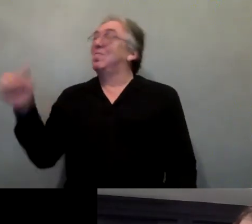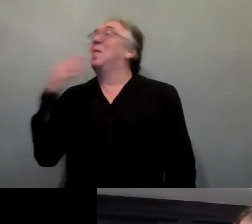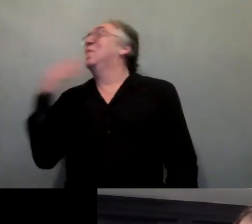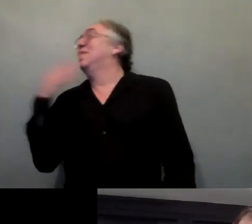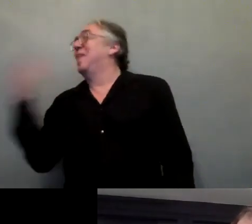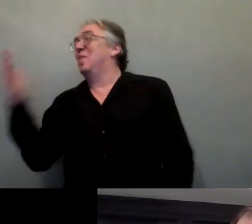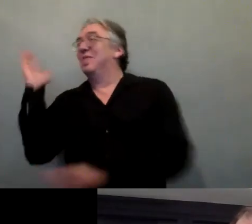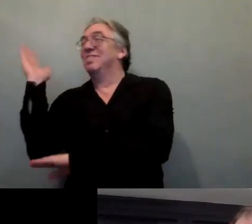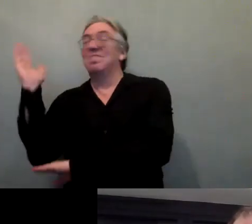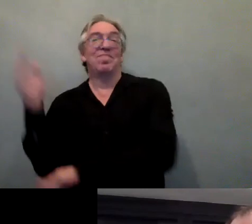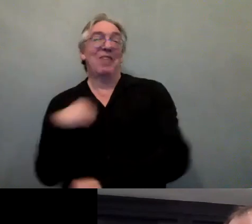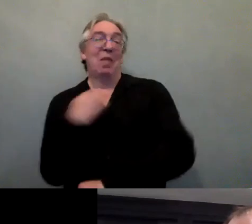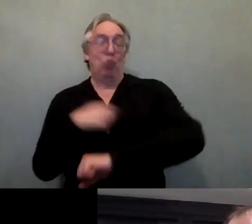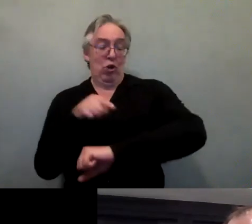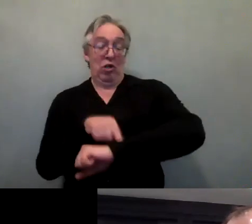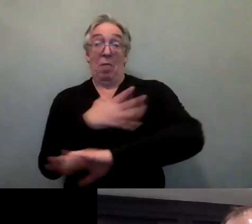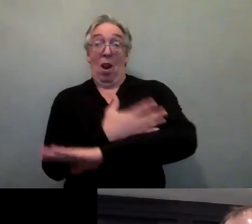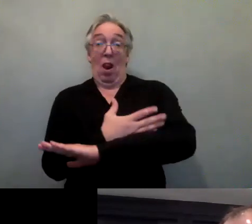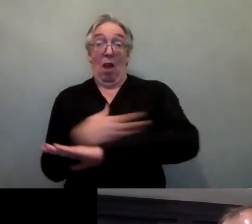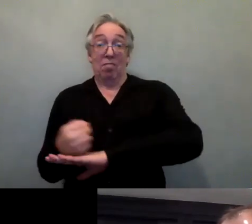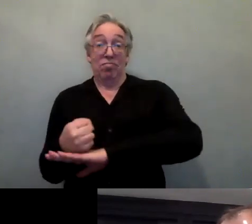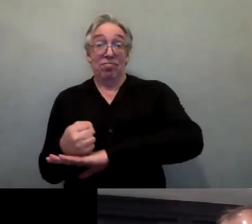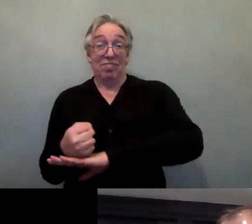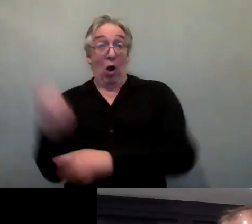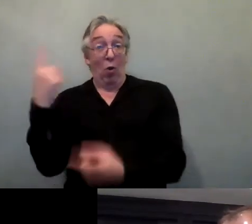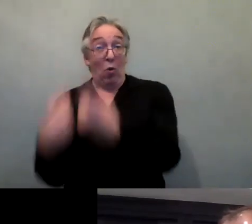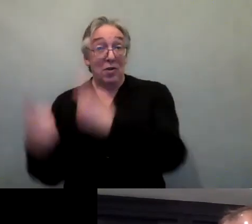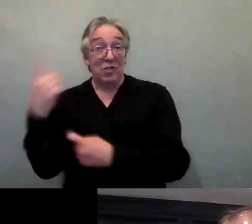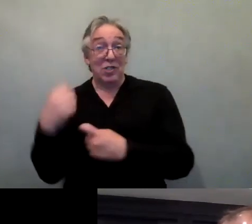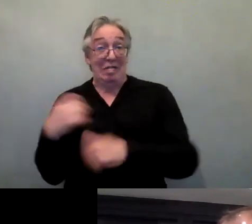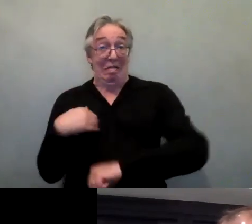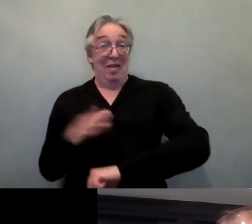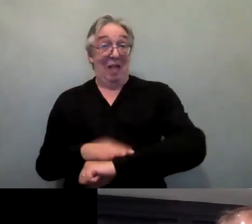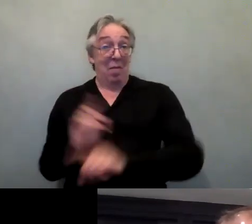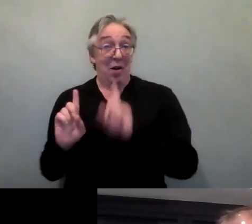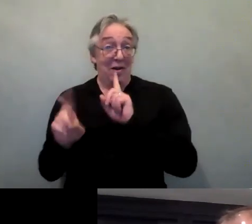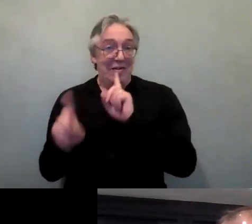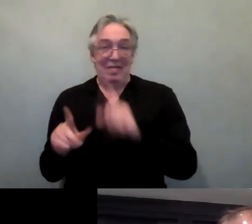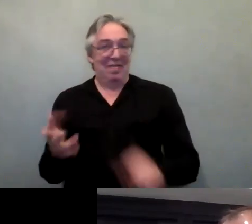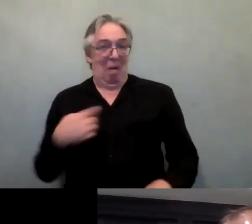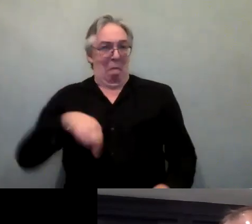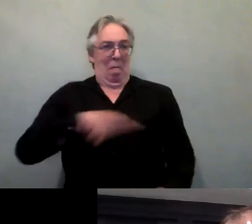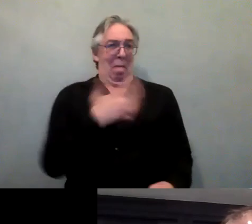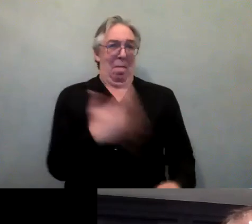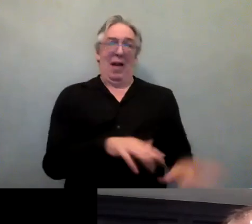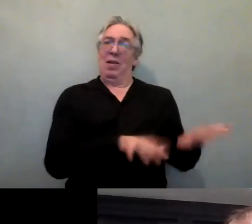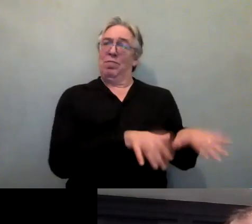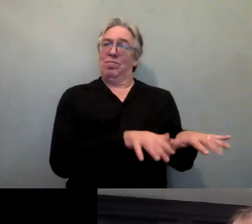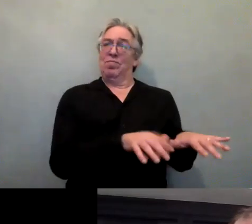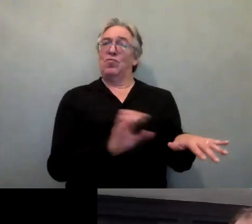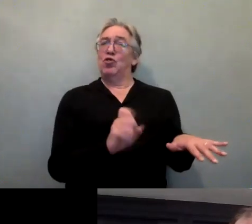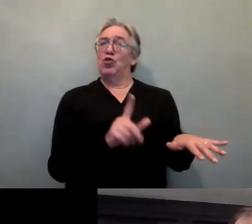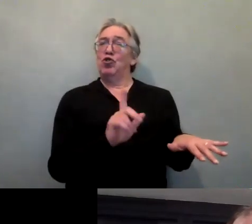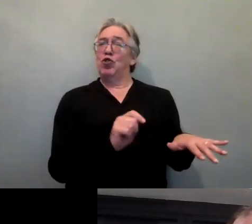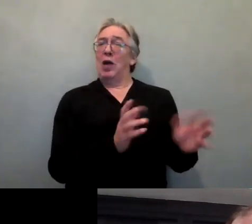tackle some of the questions that have come up. But I and others have been debating in the chat box, so I think you should be able to find some of the